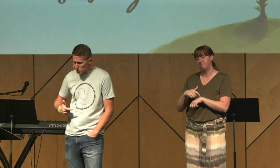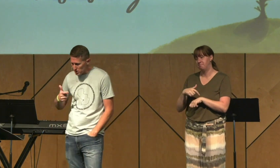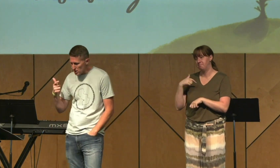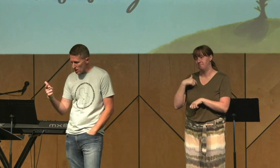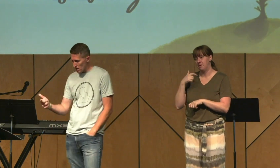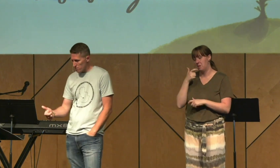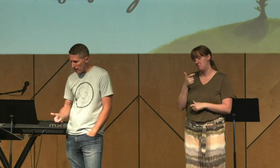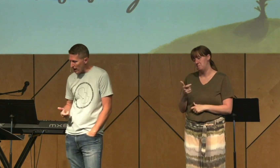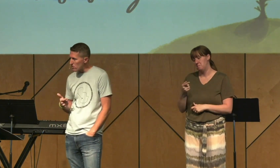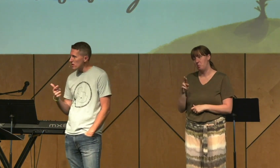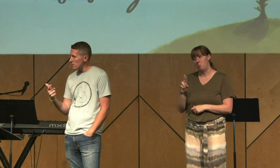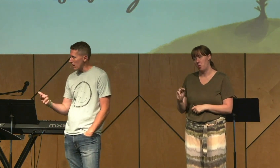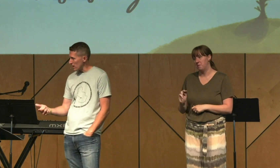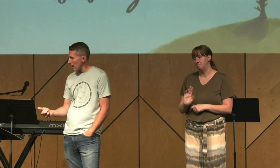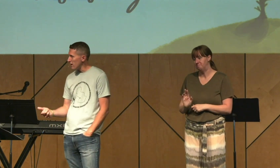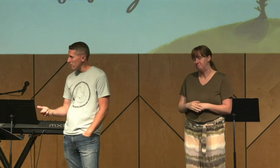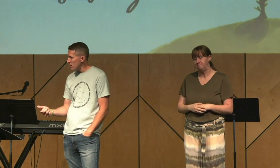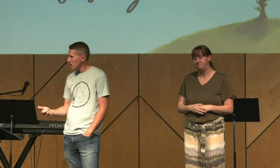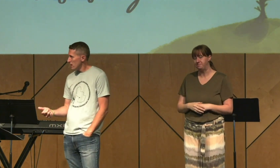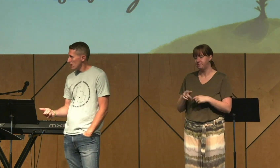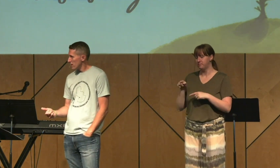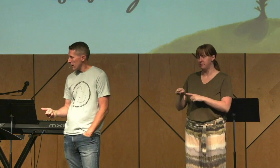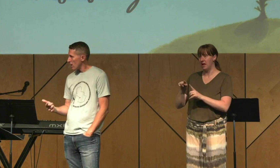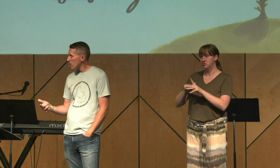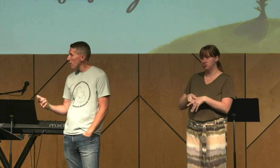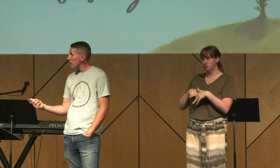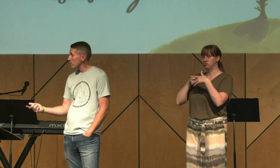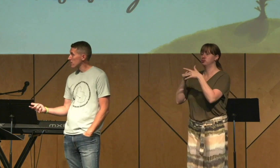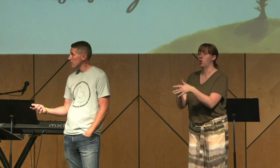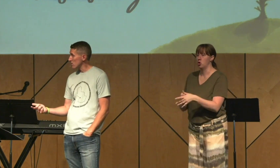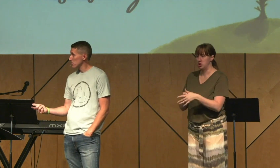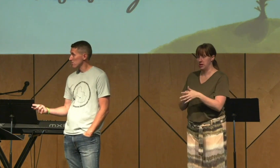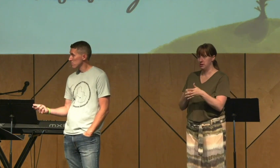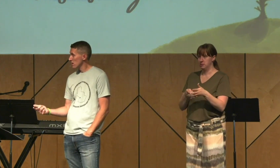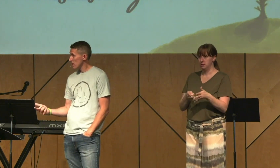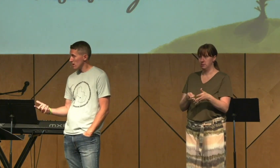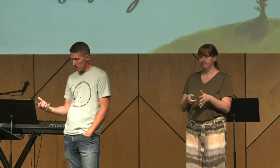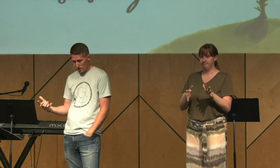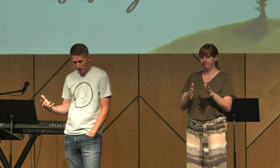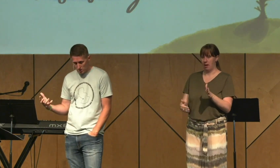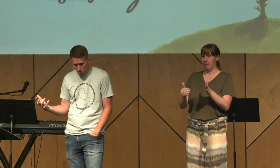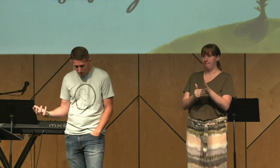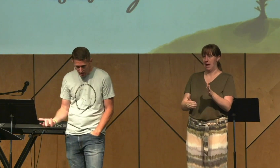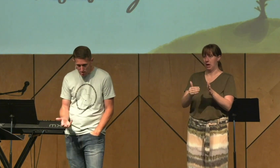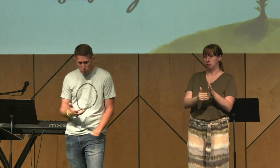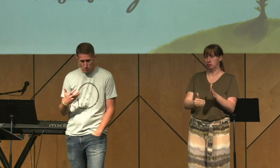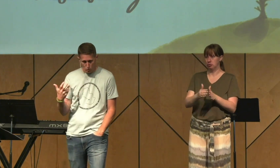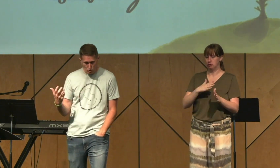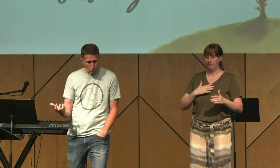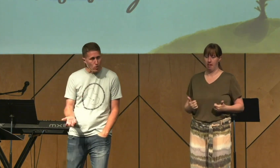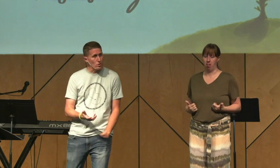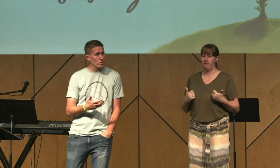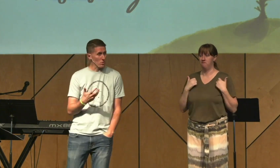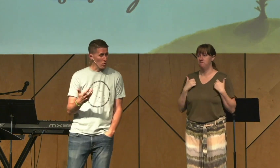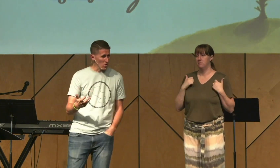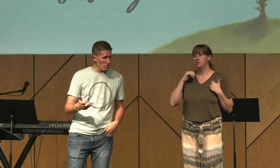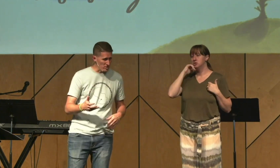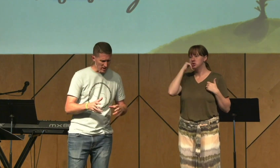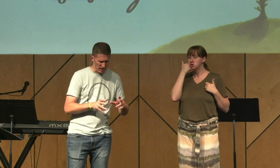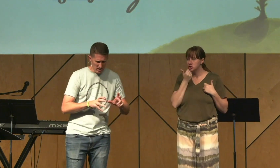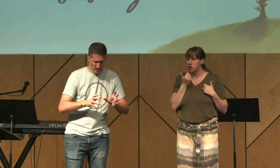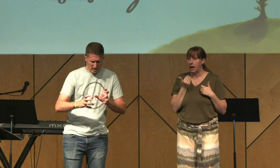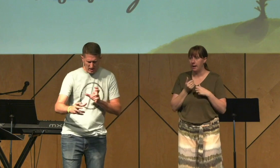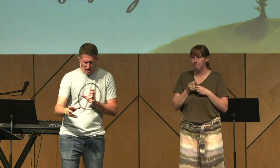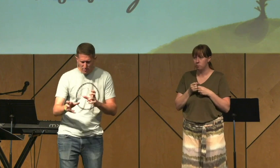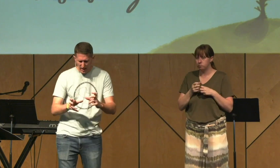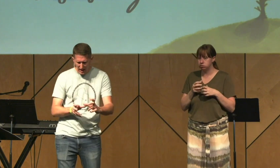set in motion a pattern in my life that hung around for years. And the shame grew worse and